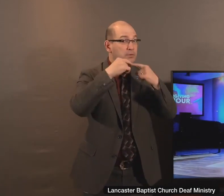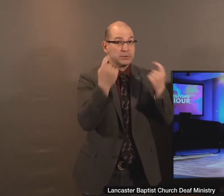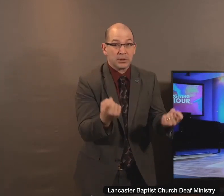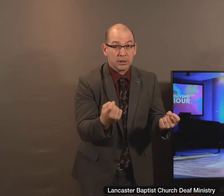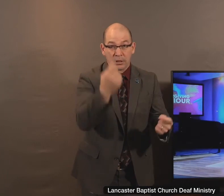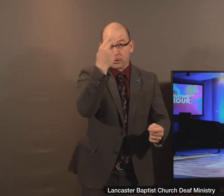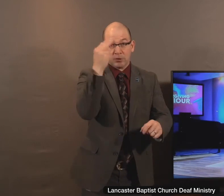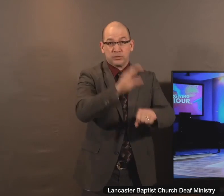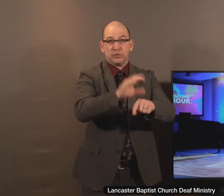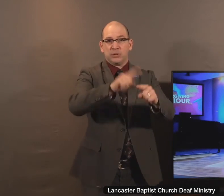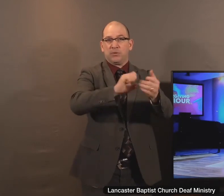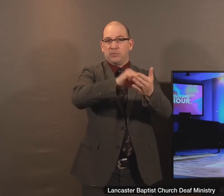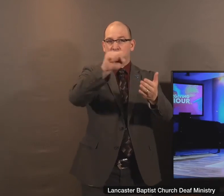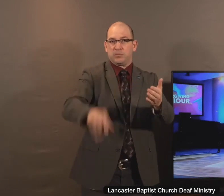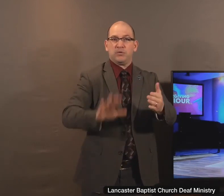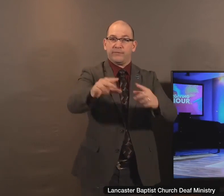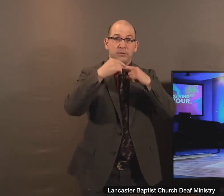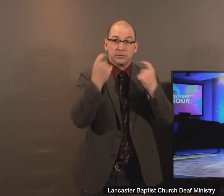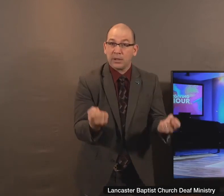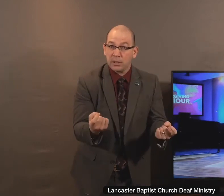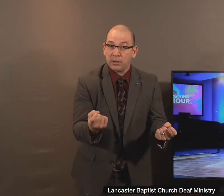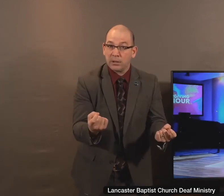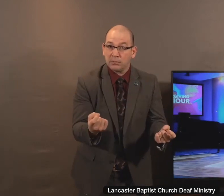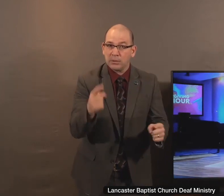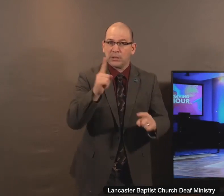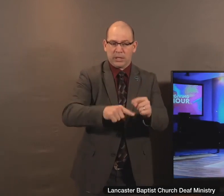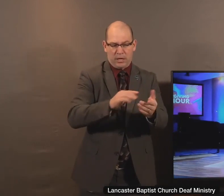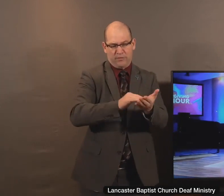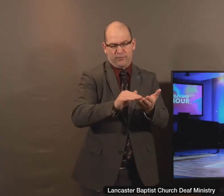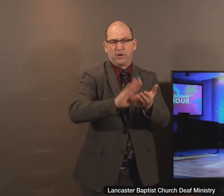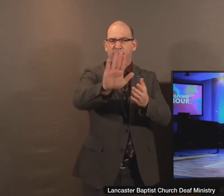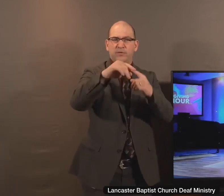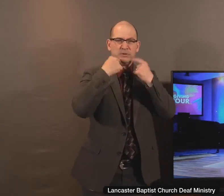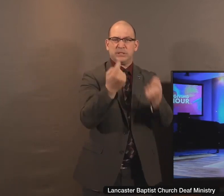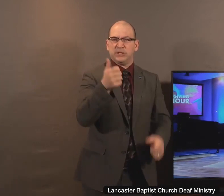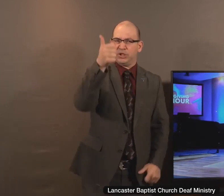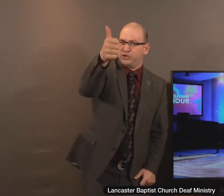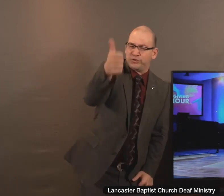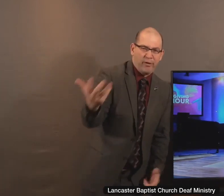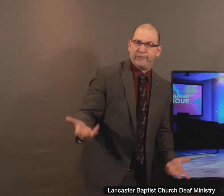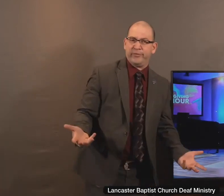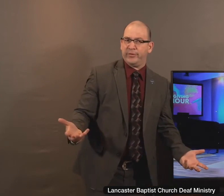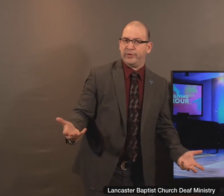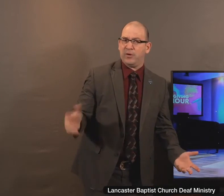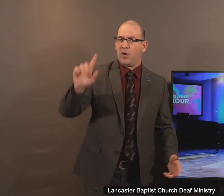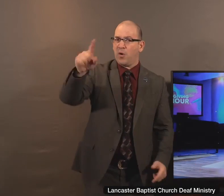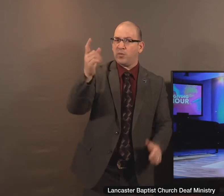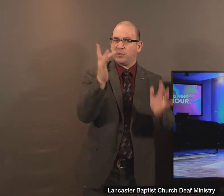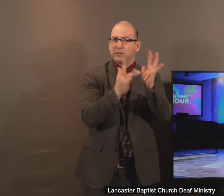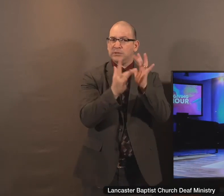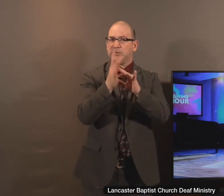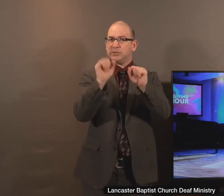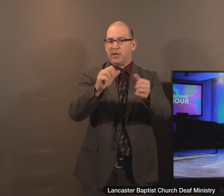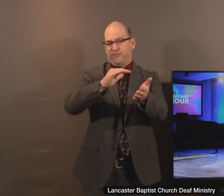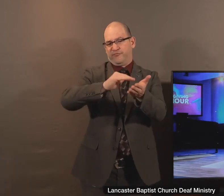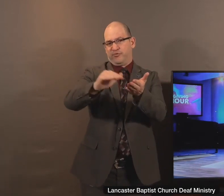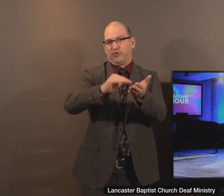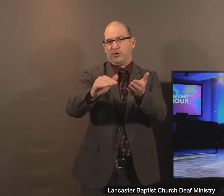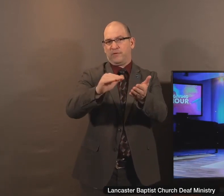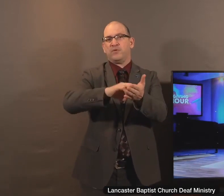church cannot forgive sin. You cannot wash your own sin away. Only Jesus can forgive our sin. Jesus says